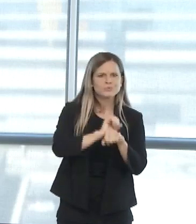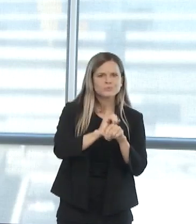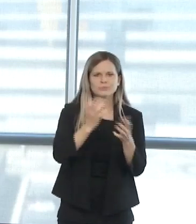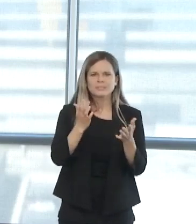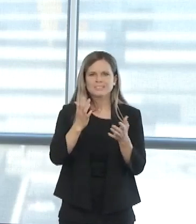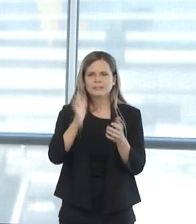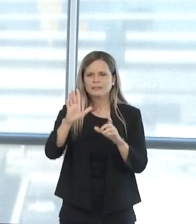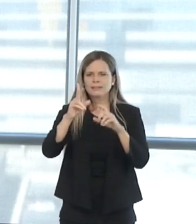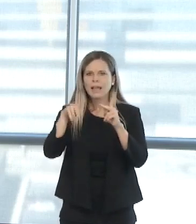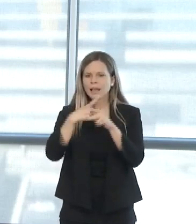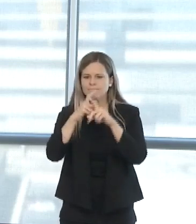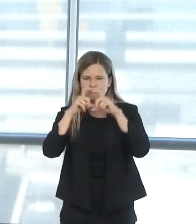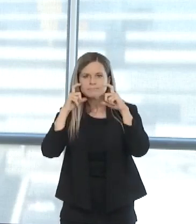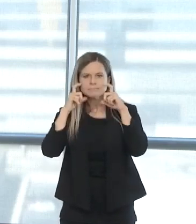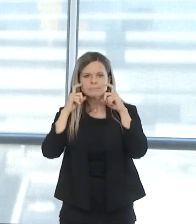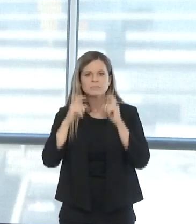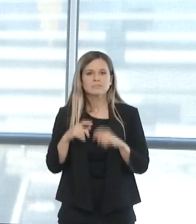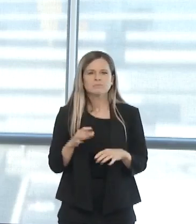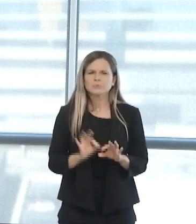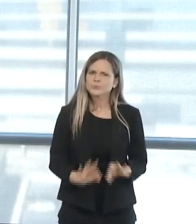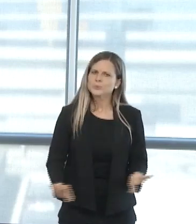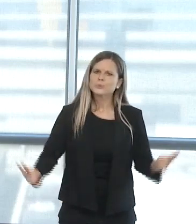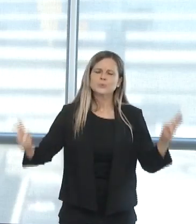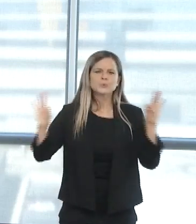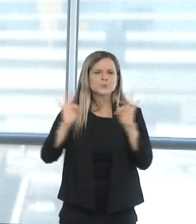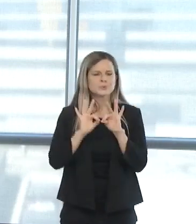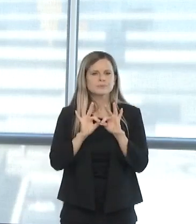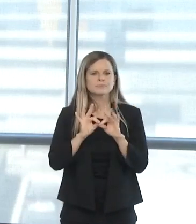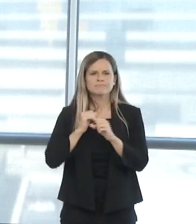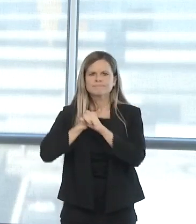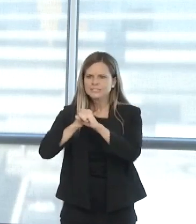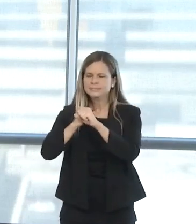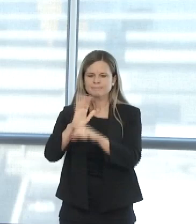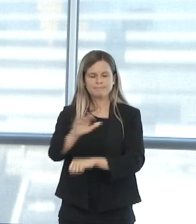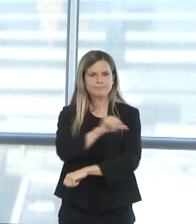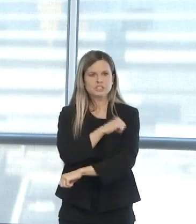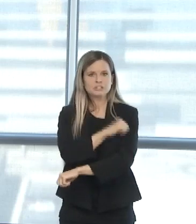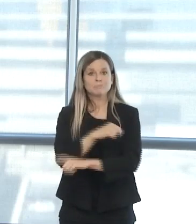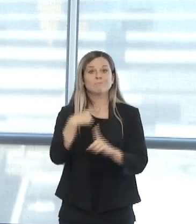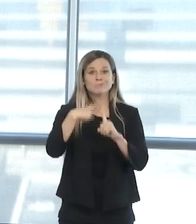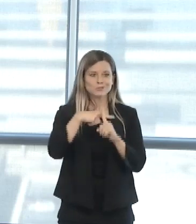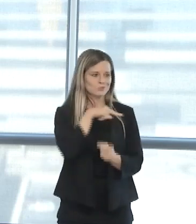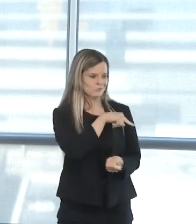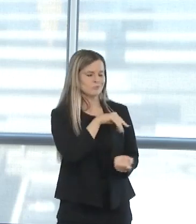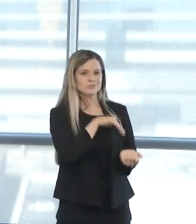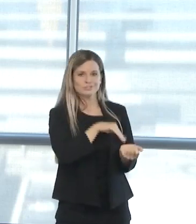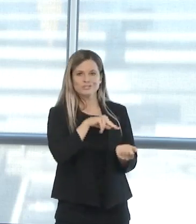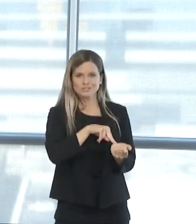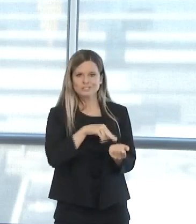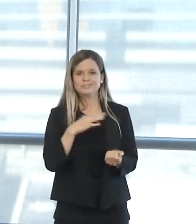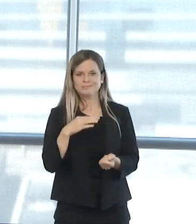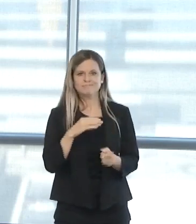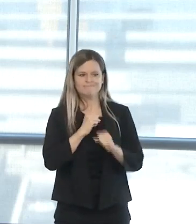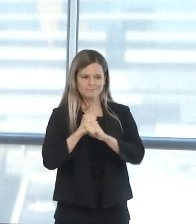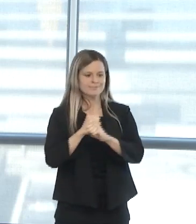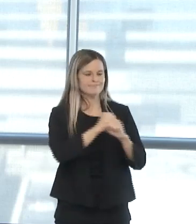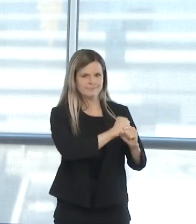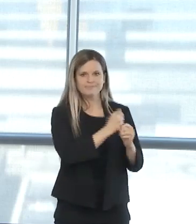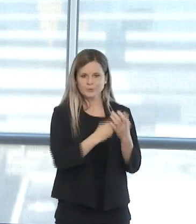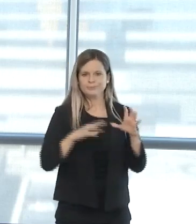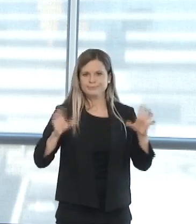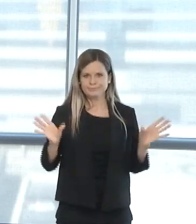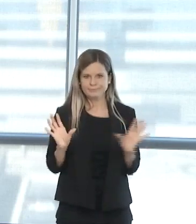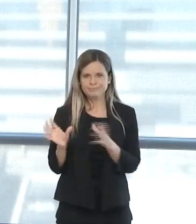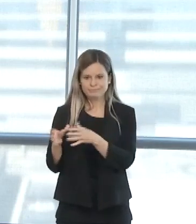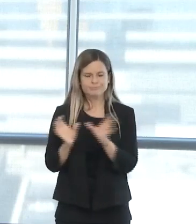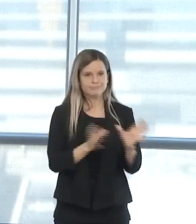protect our patients and to protect our healthcare providers. This also increases our need for different